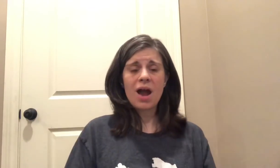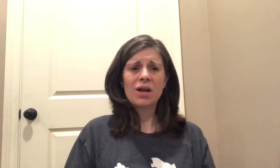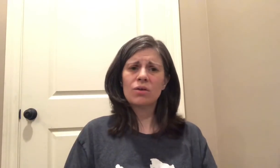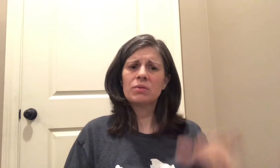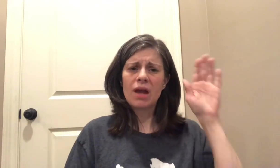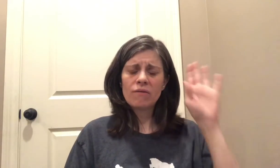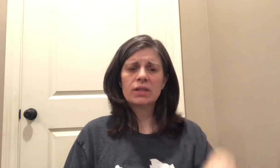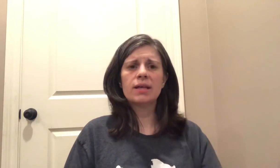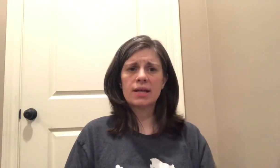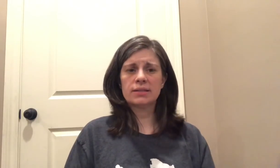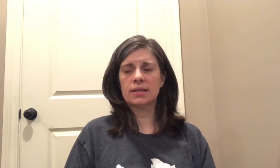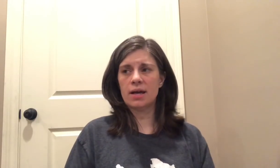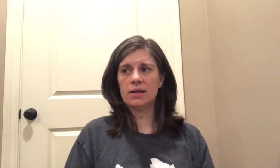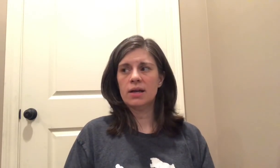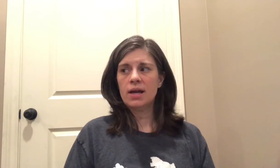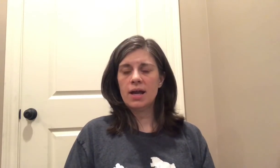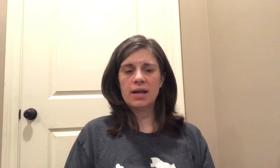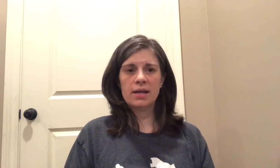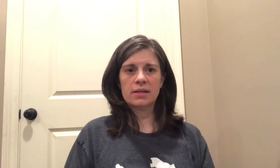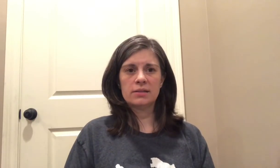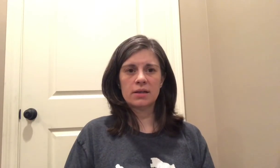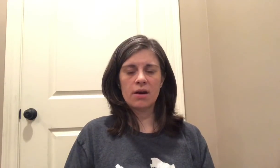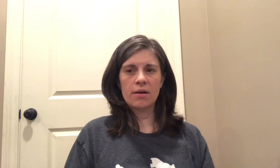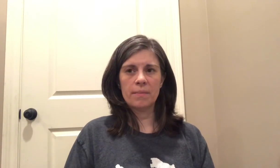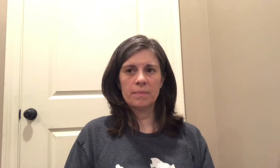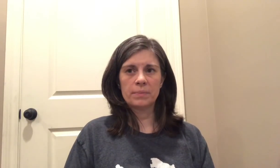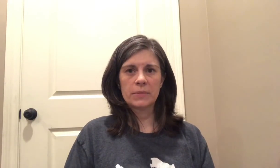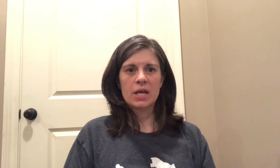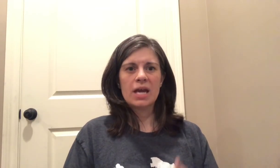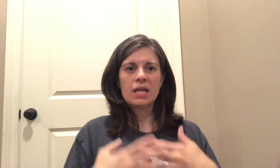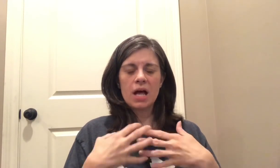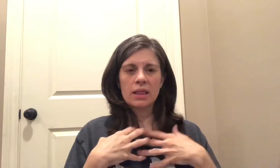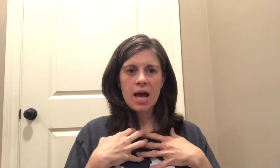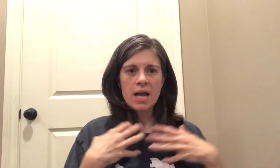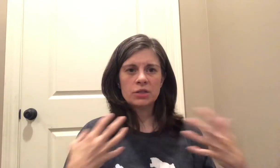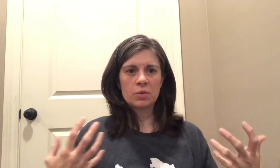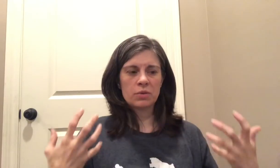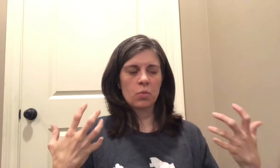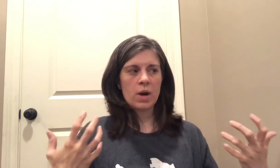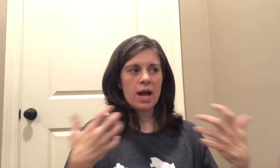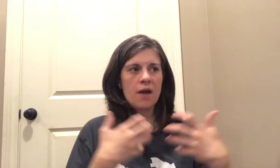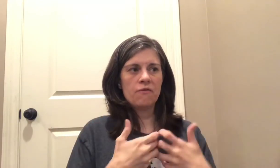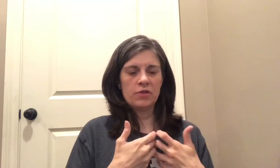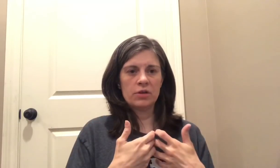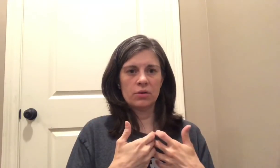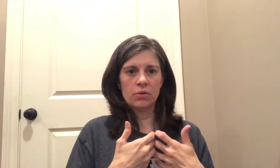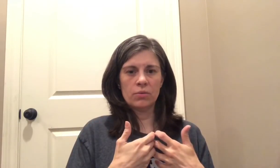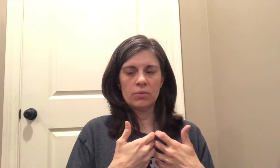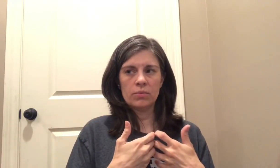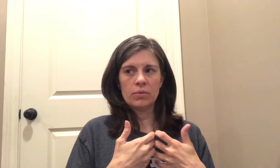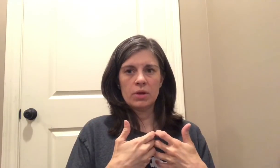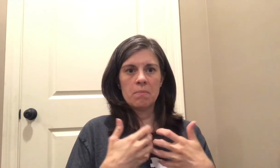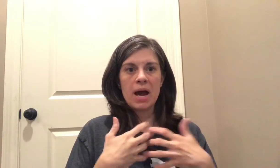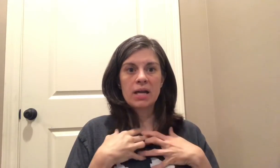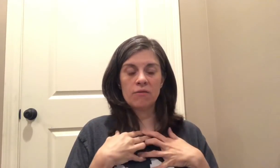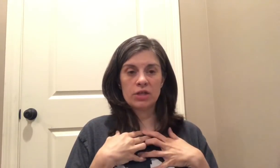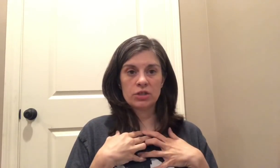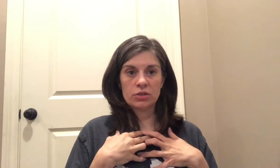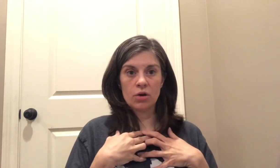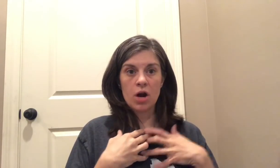agree with everything that said and um it aligns with what I feel my convictions are